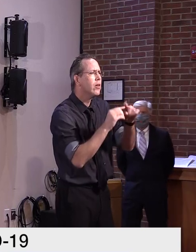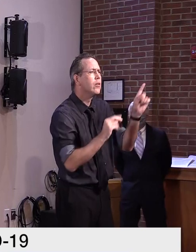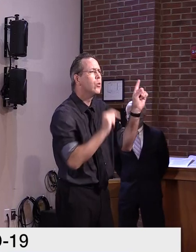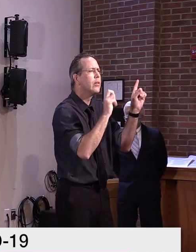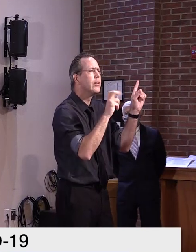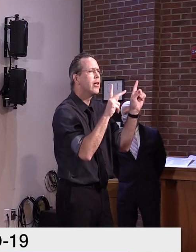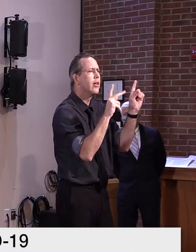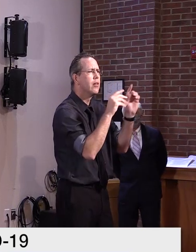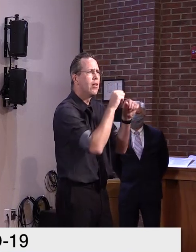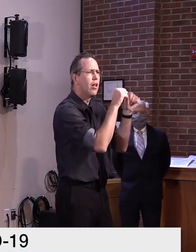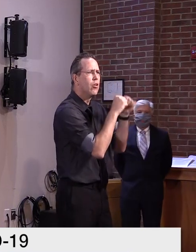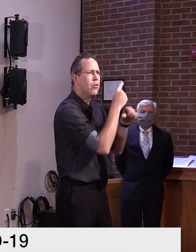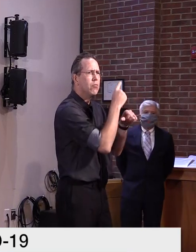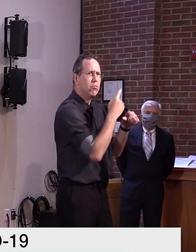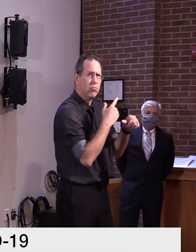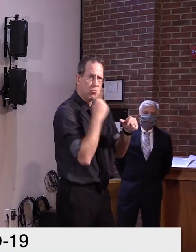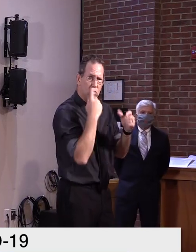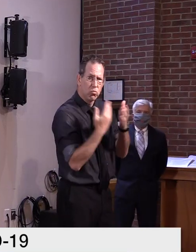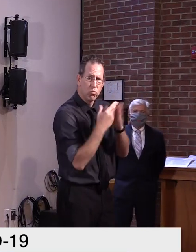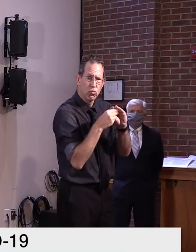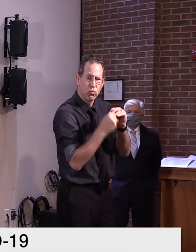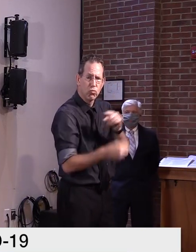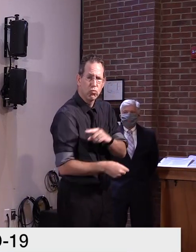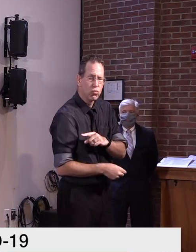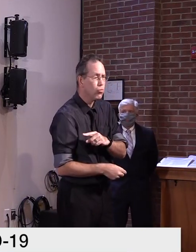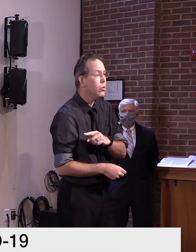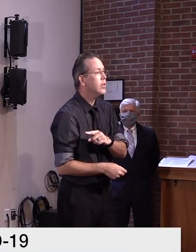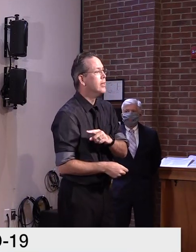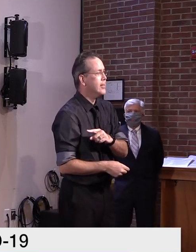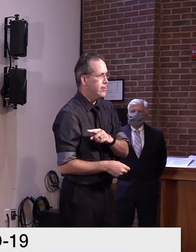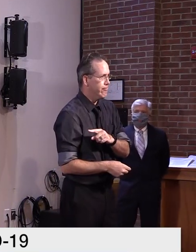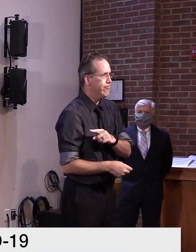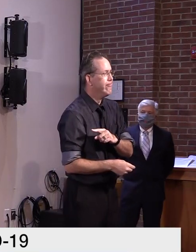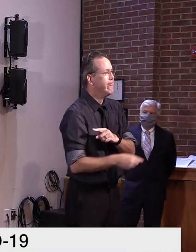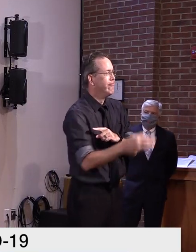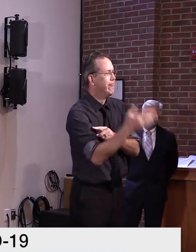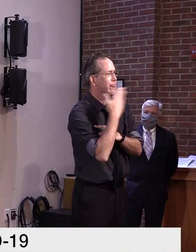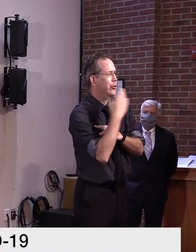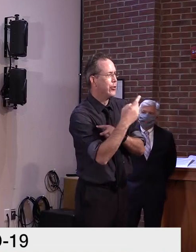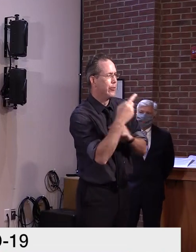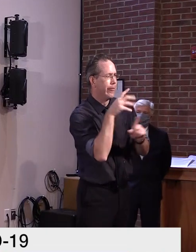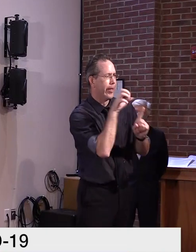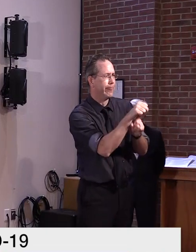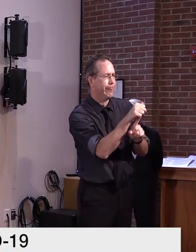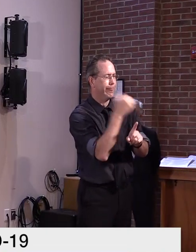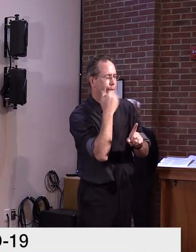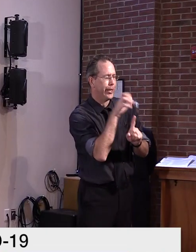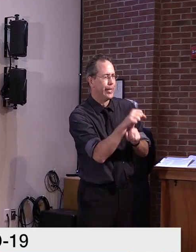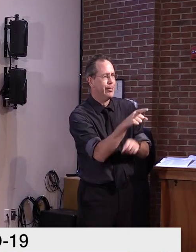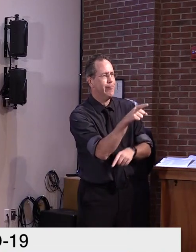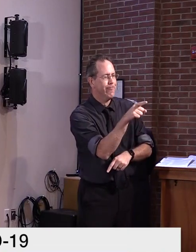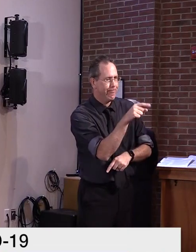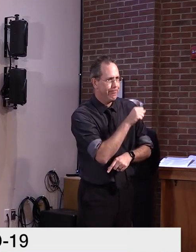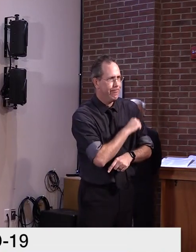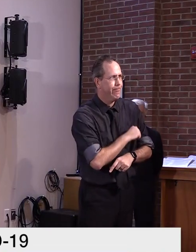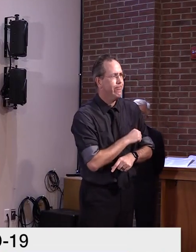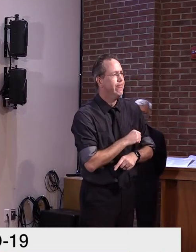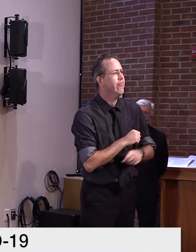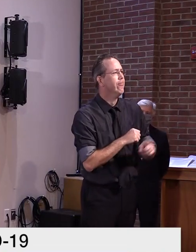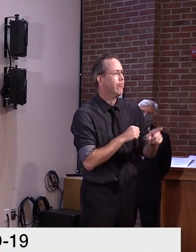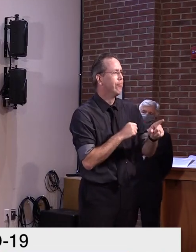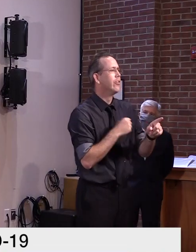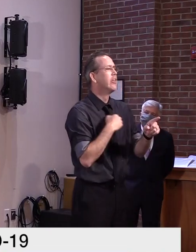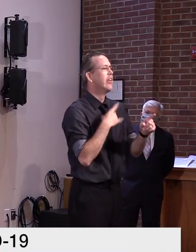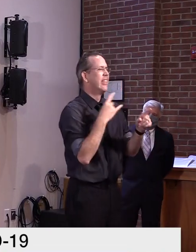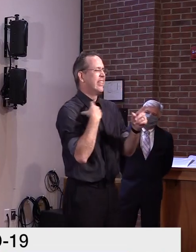question has been asked, um, and, um, at the moment, uh, through the contact tracing team, we know